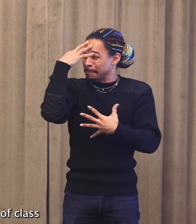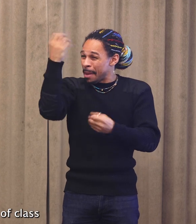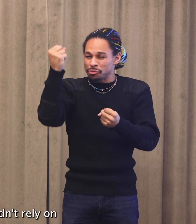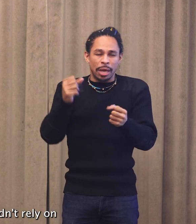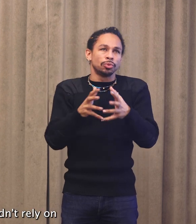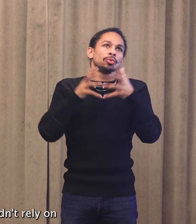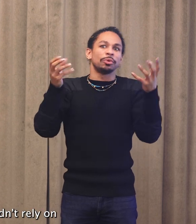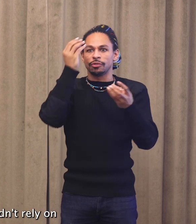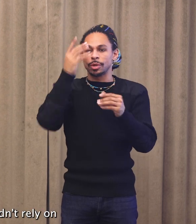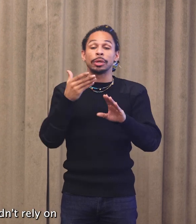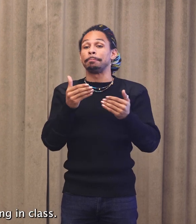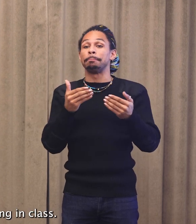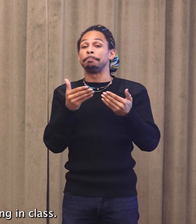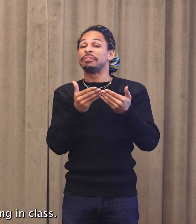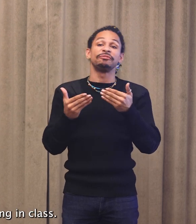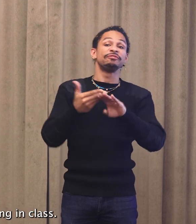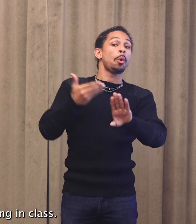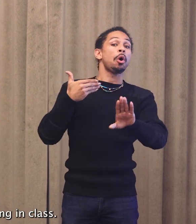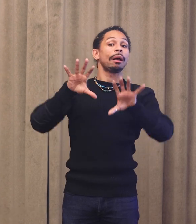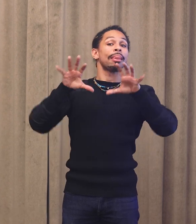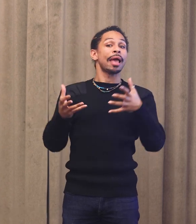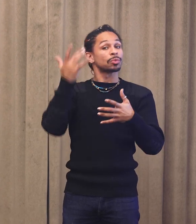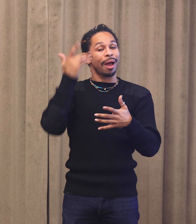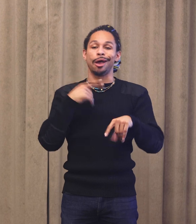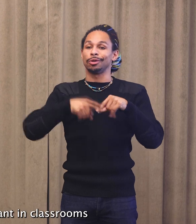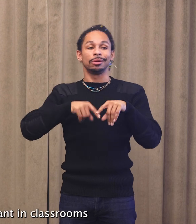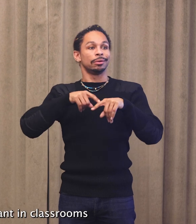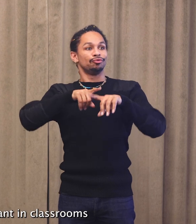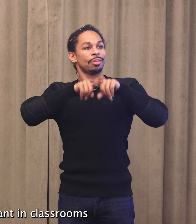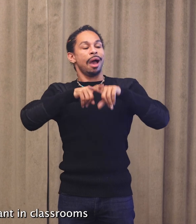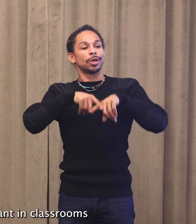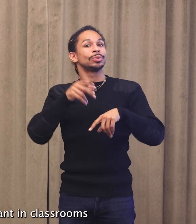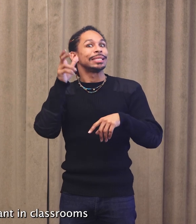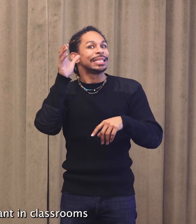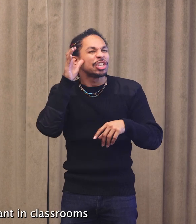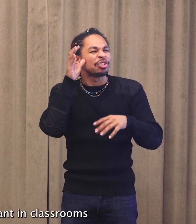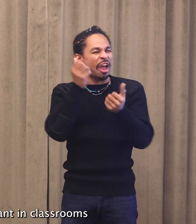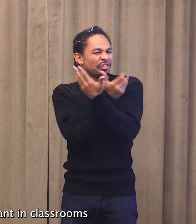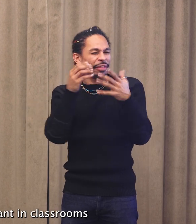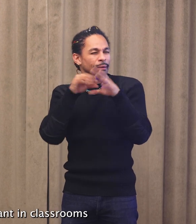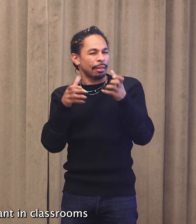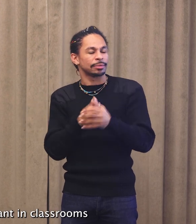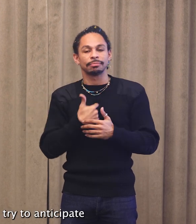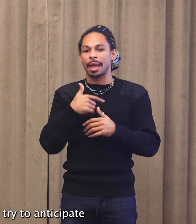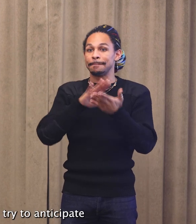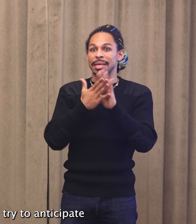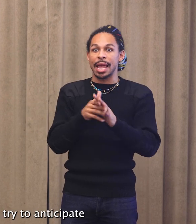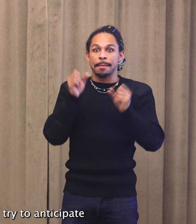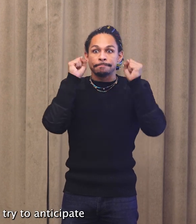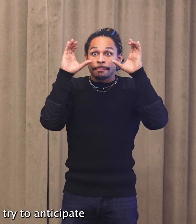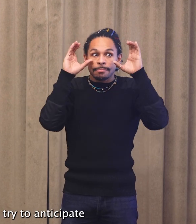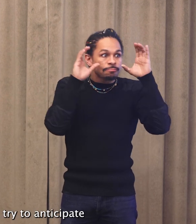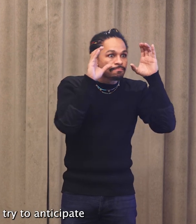of class because I couldn't rely on hearing anything in class. I became hypervigilant in classrooms and